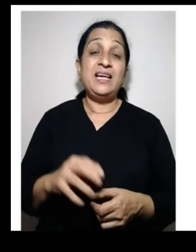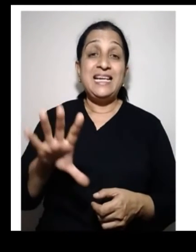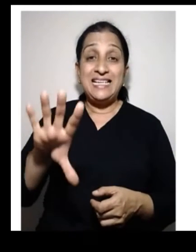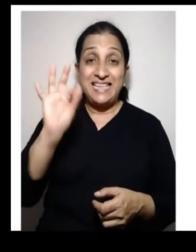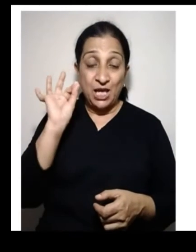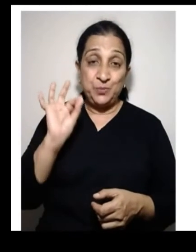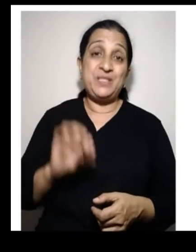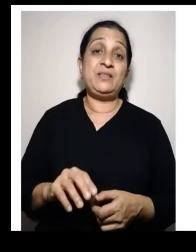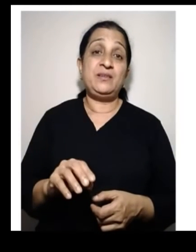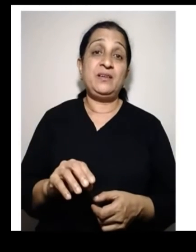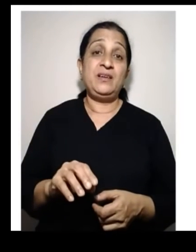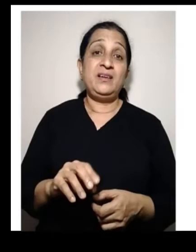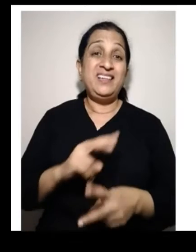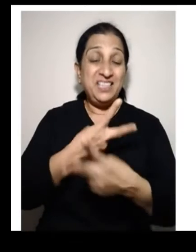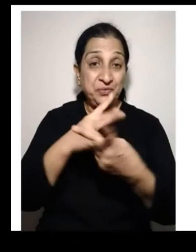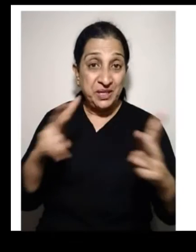Important 3 types are.